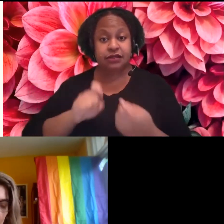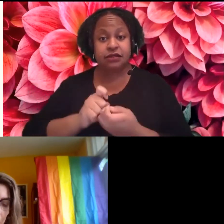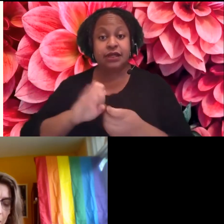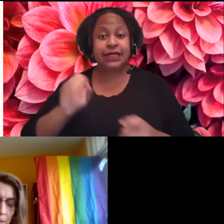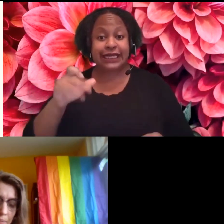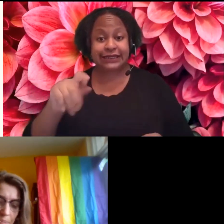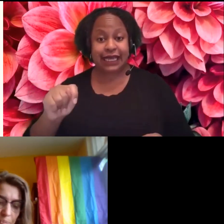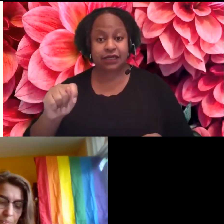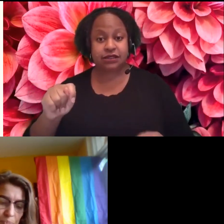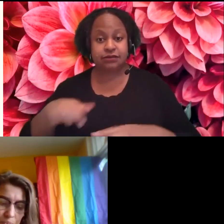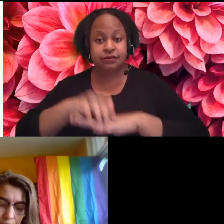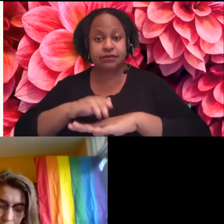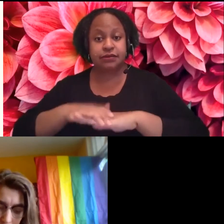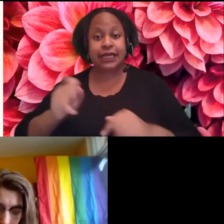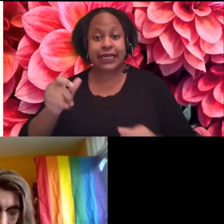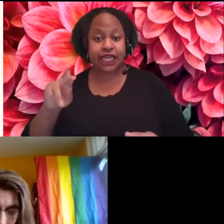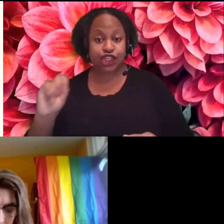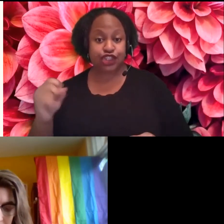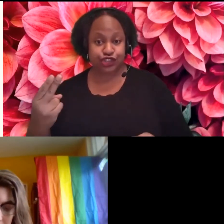Um,